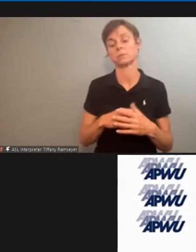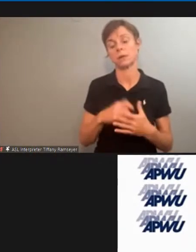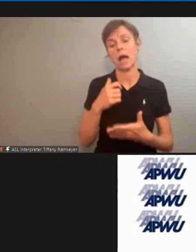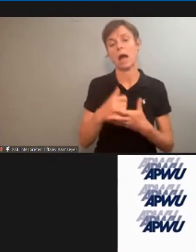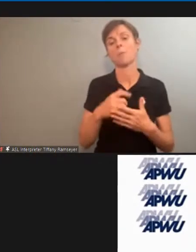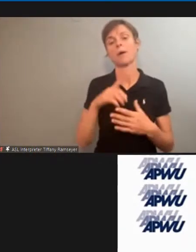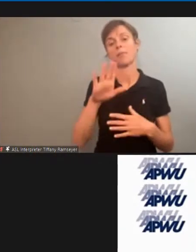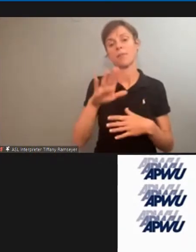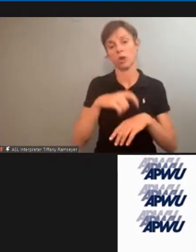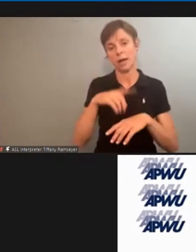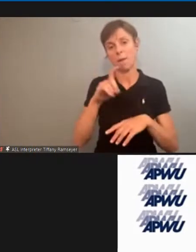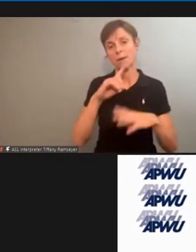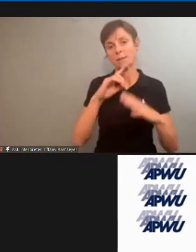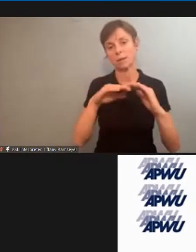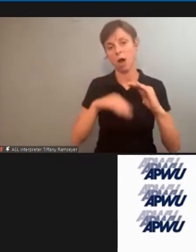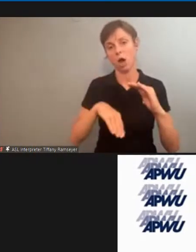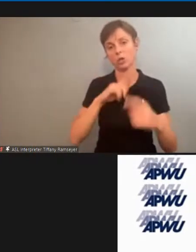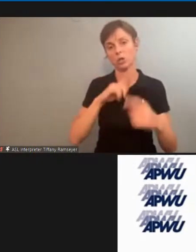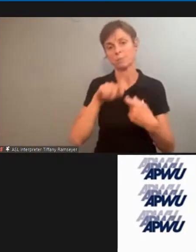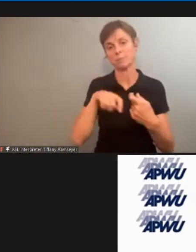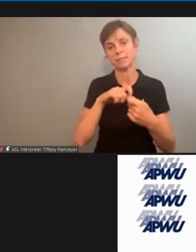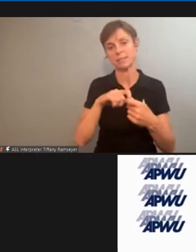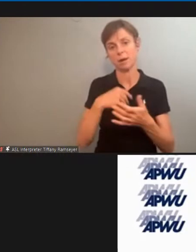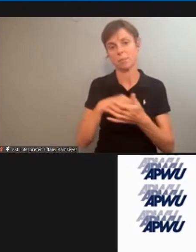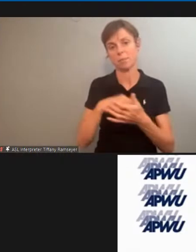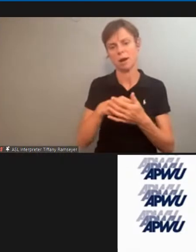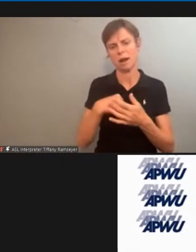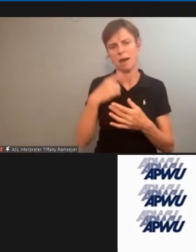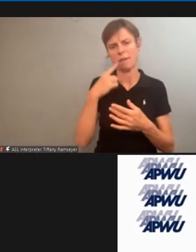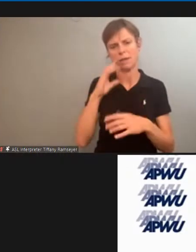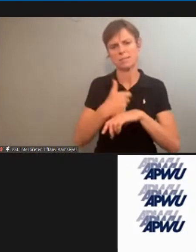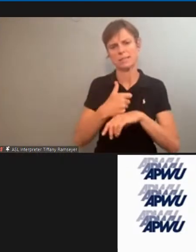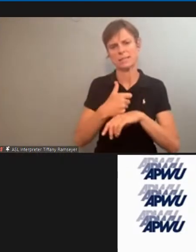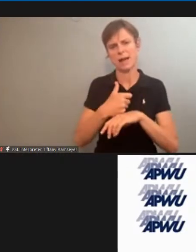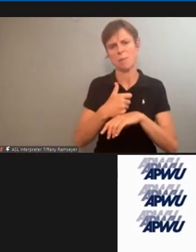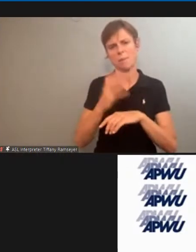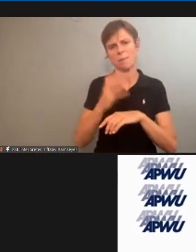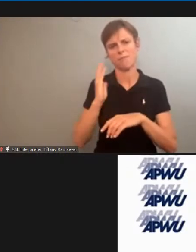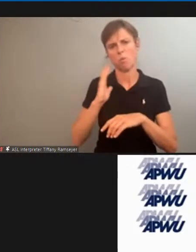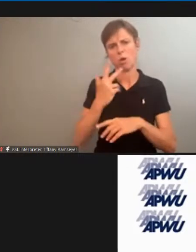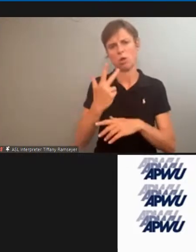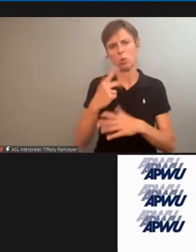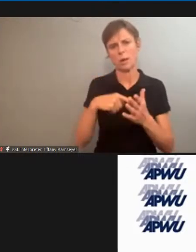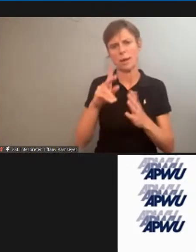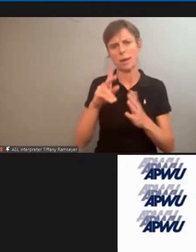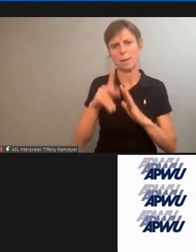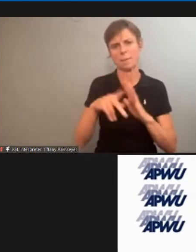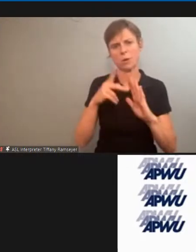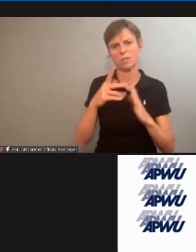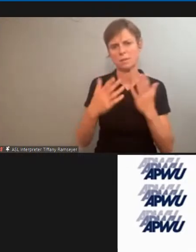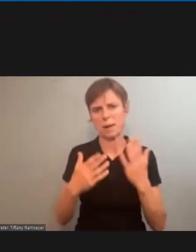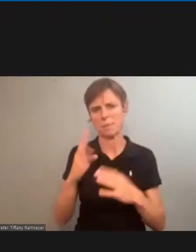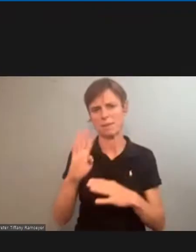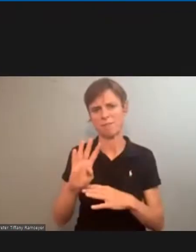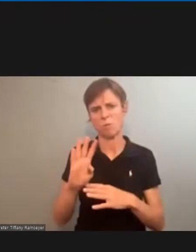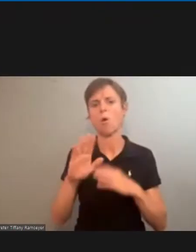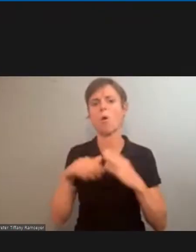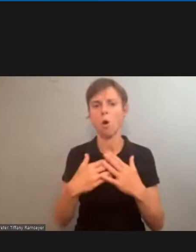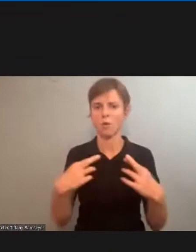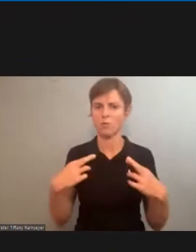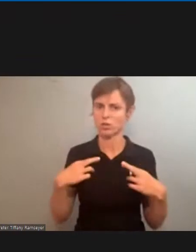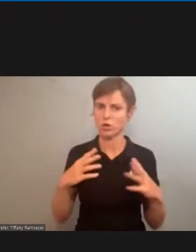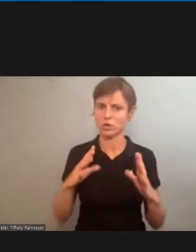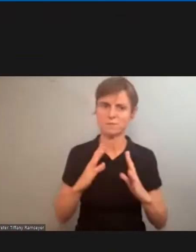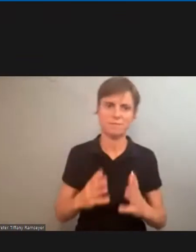of money, but the way we had it set up in the past, I think it was for three pay periods, maybe four, all of our retirees were fine.